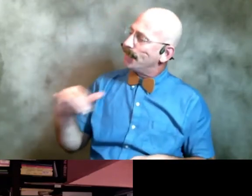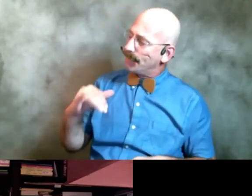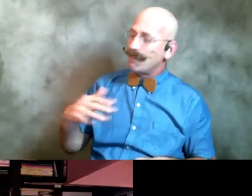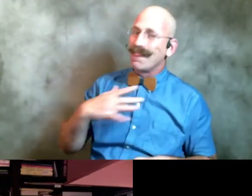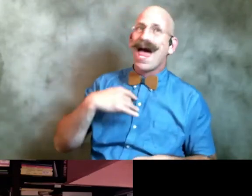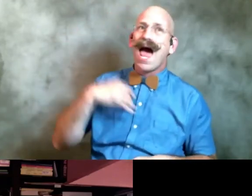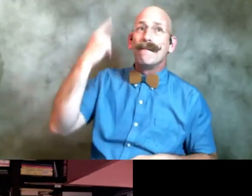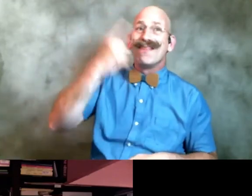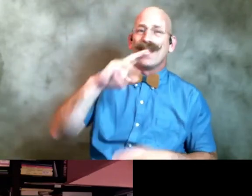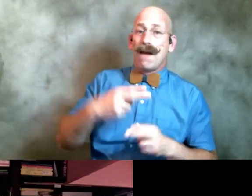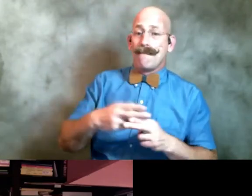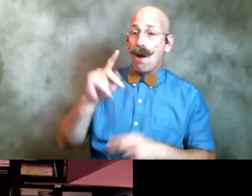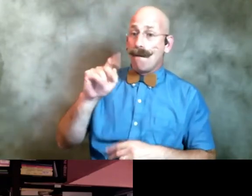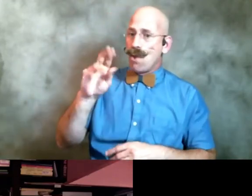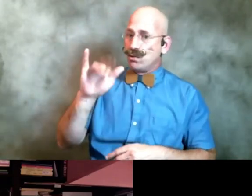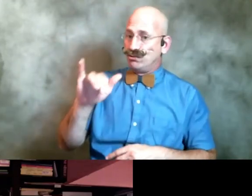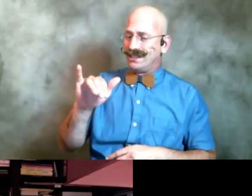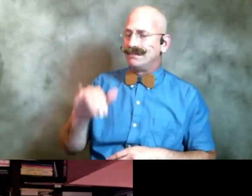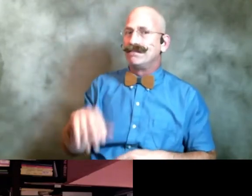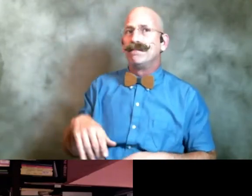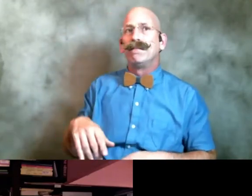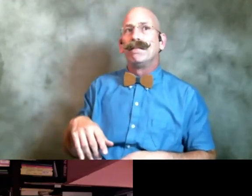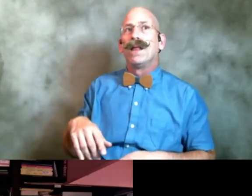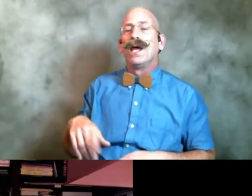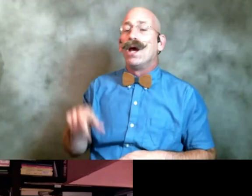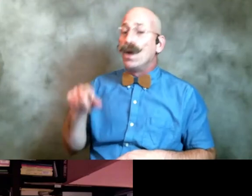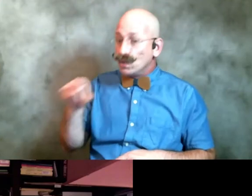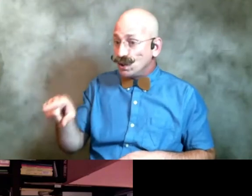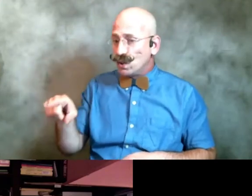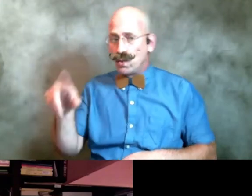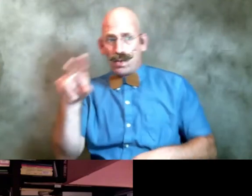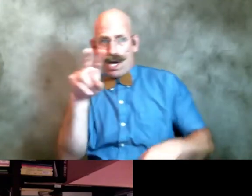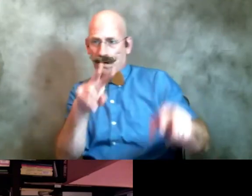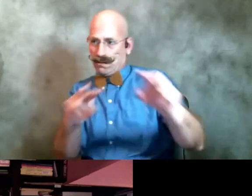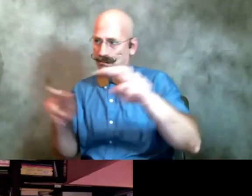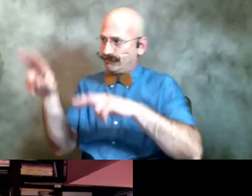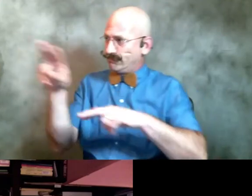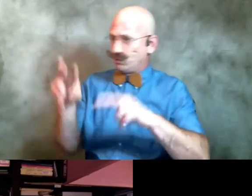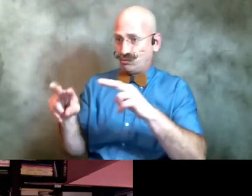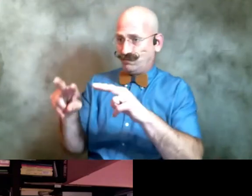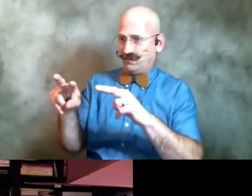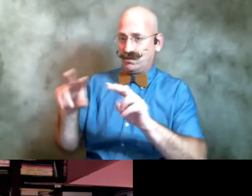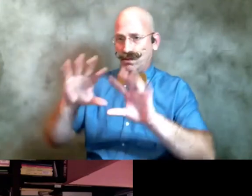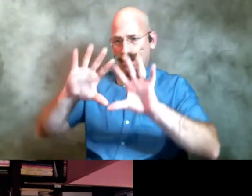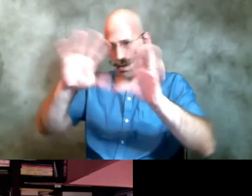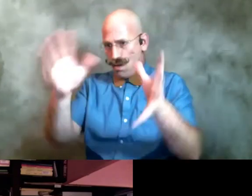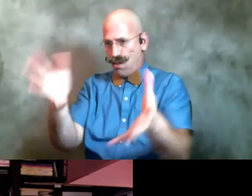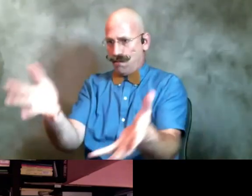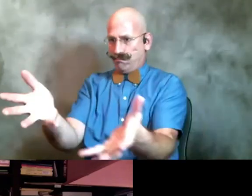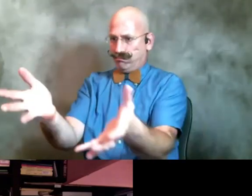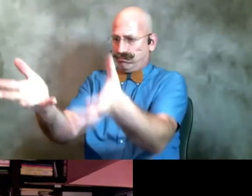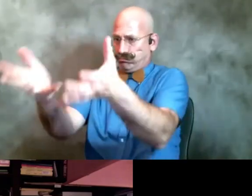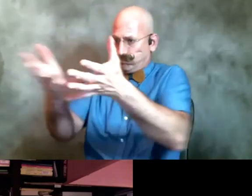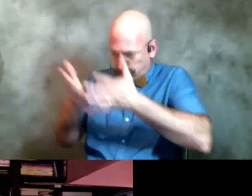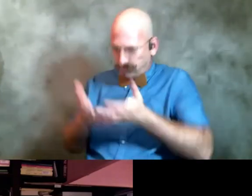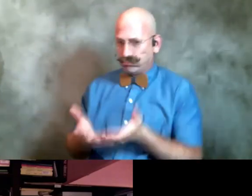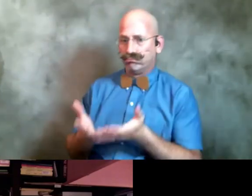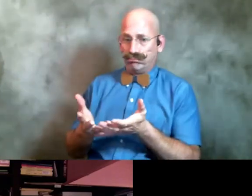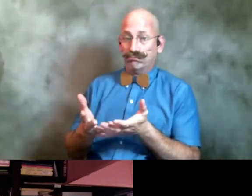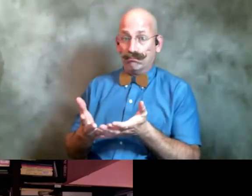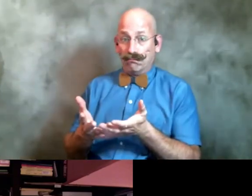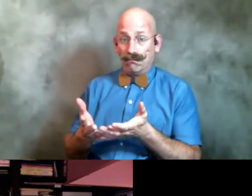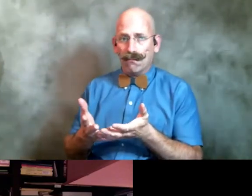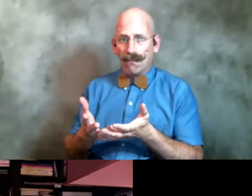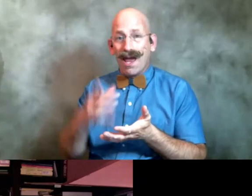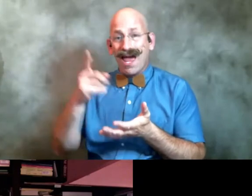poetry as i see what you do is you are an observer you look and then you lay it